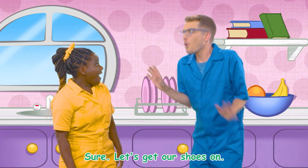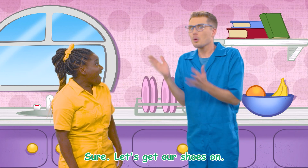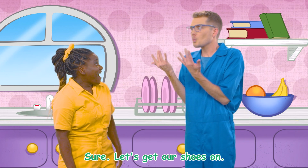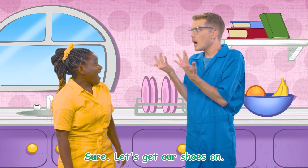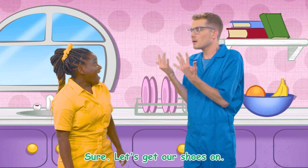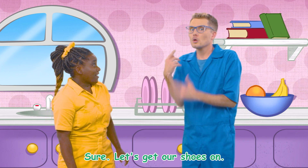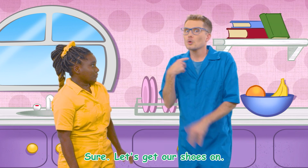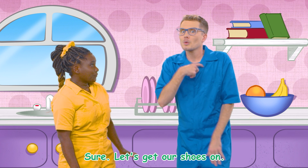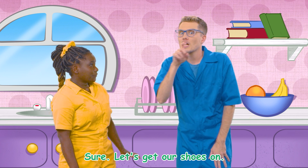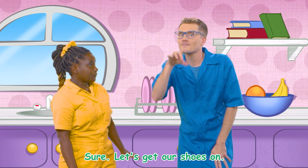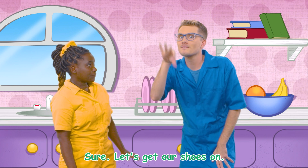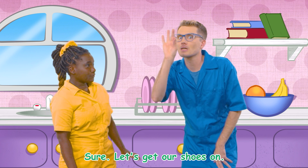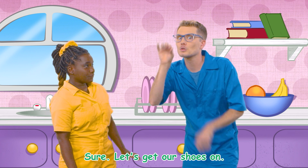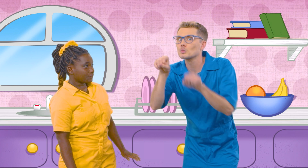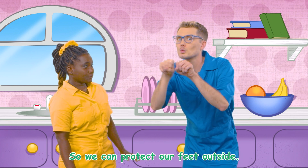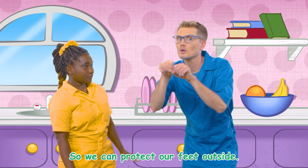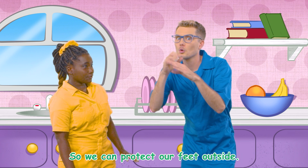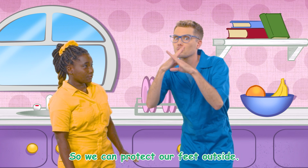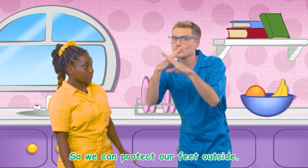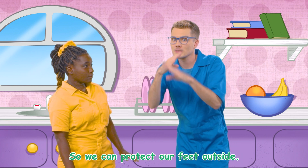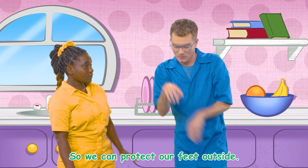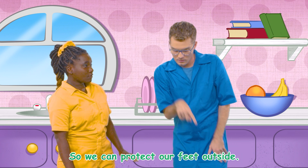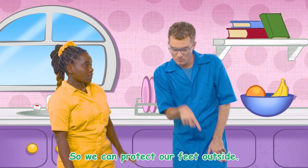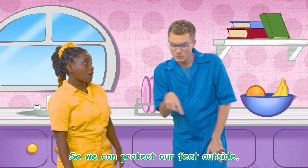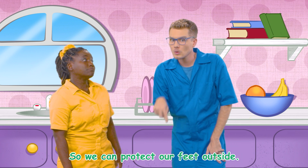Sure Let's get our shoes on so we can protect our feet outside